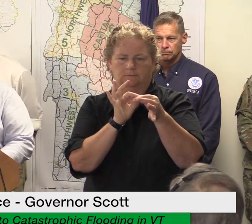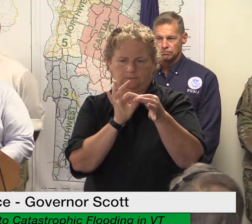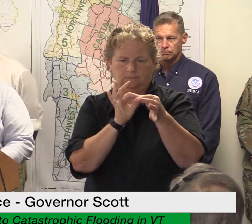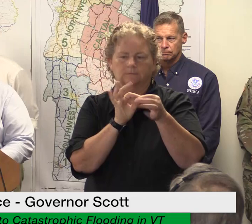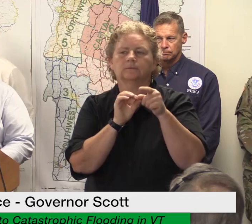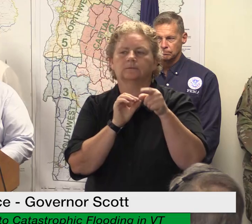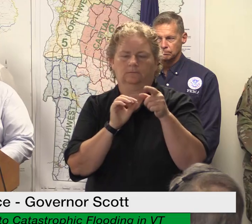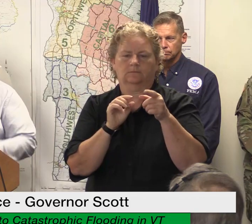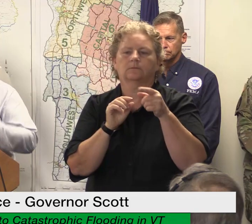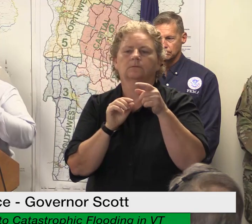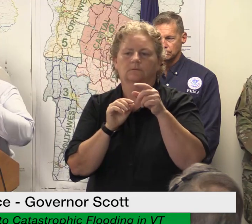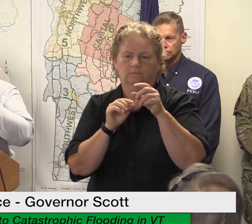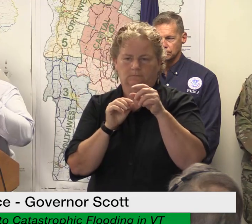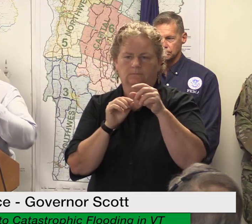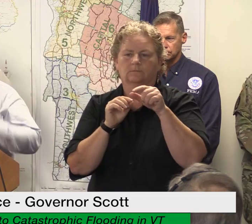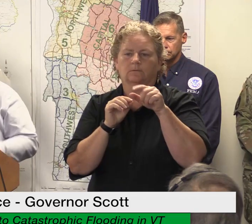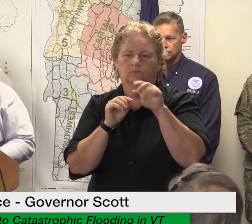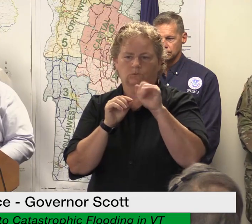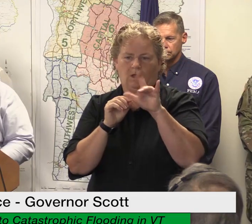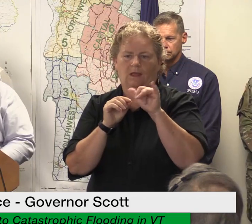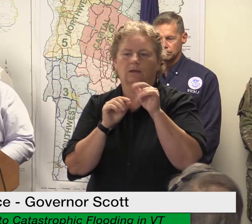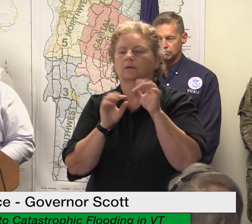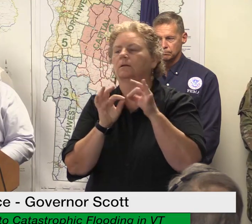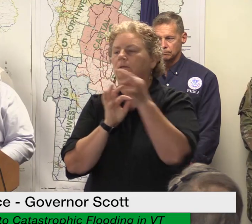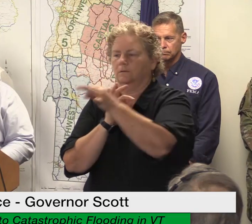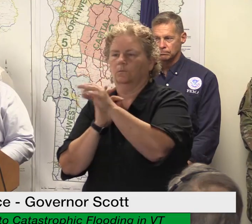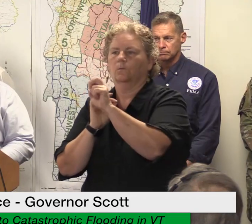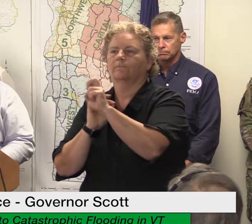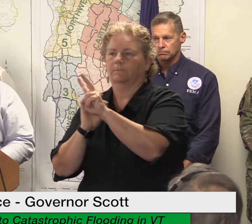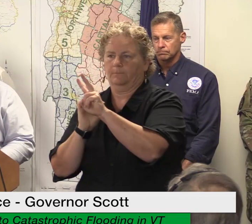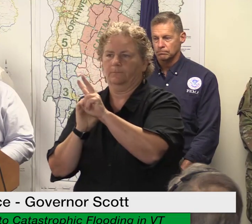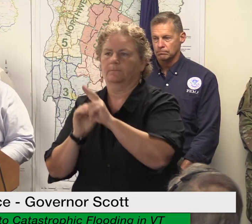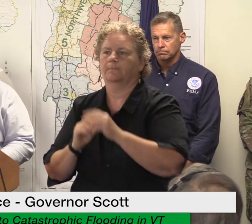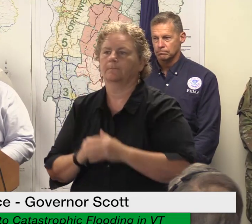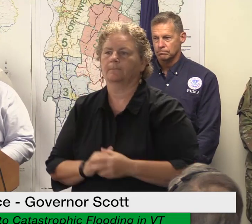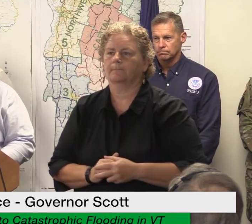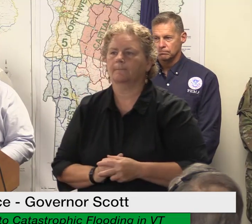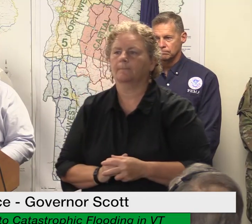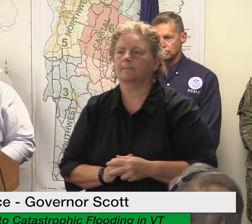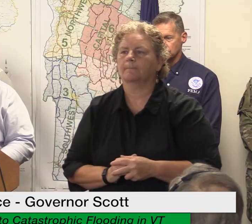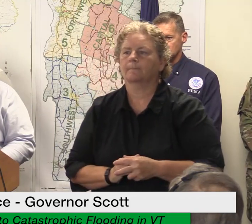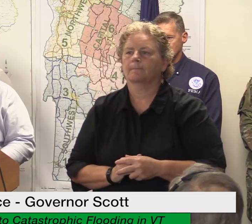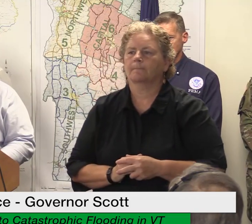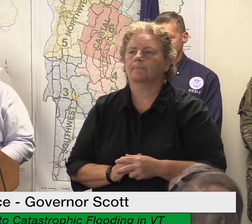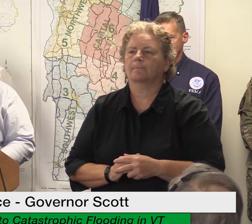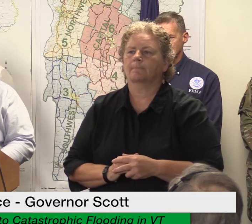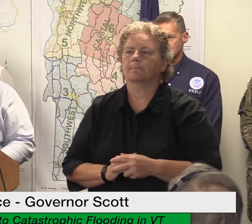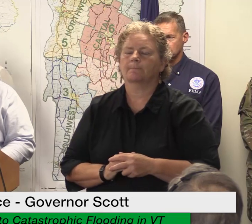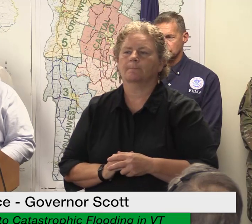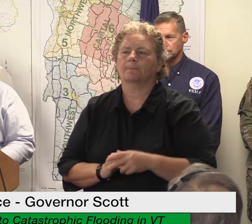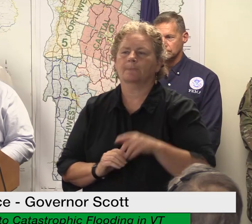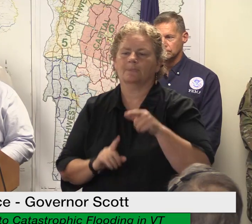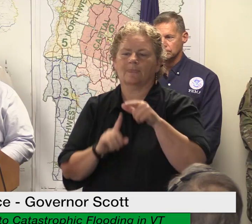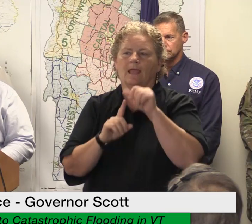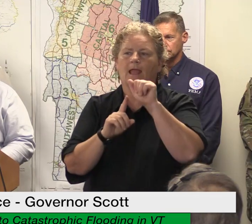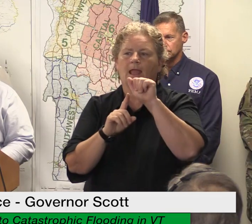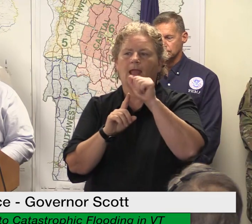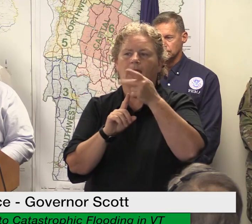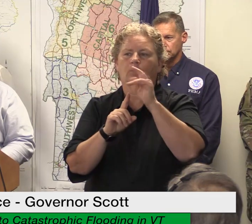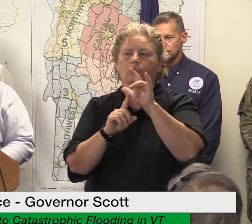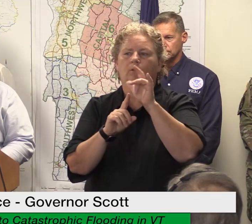i would note that these extensions do not apply to the april 18th for paying 2022